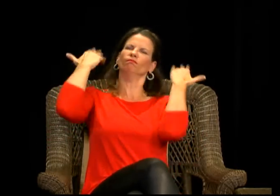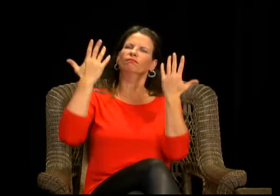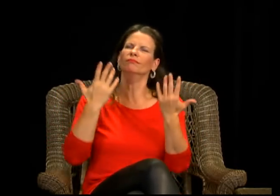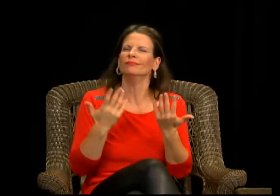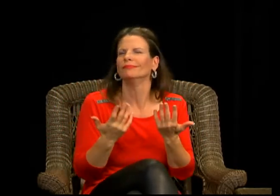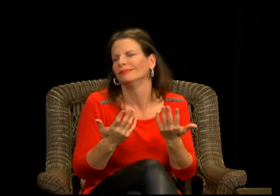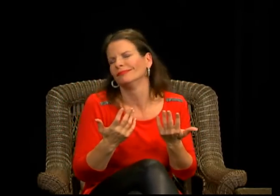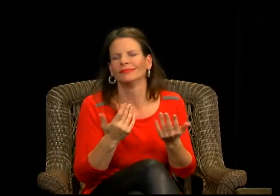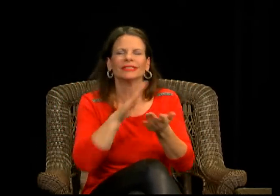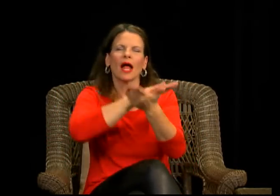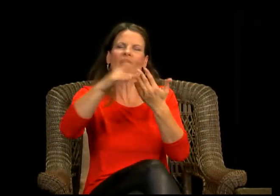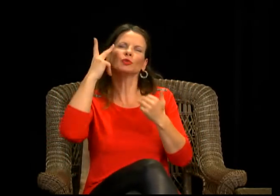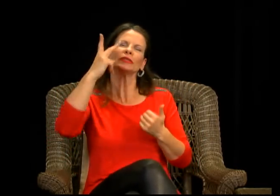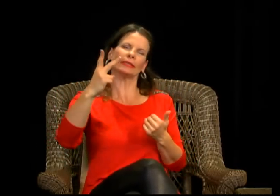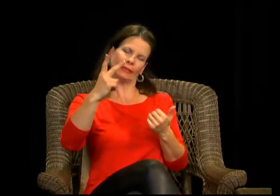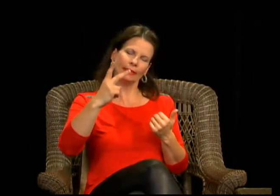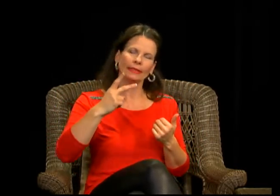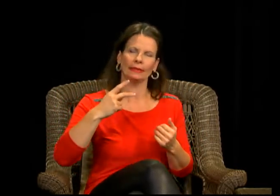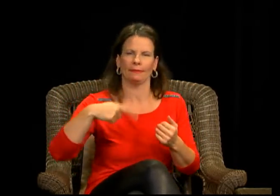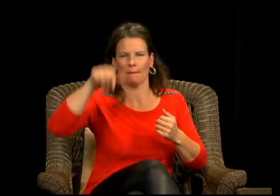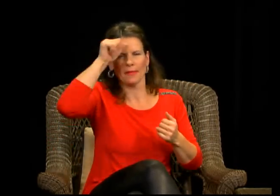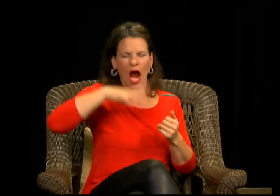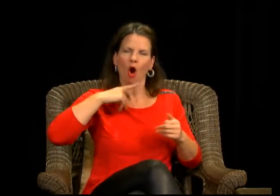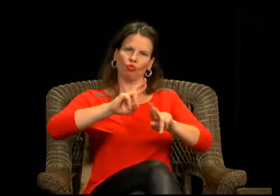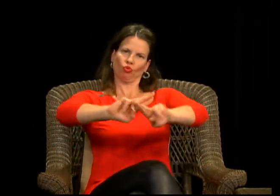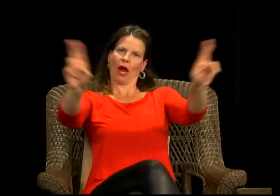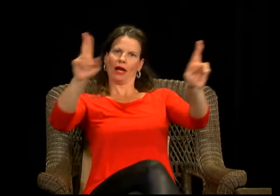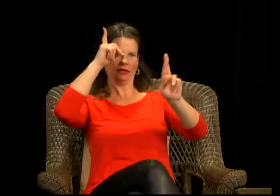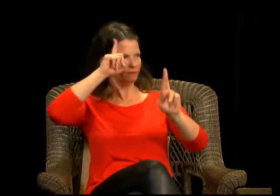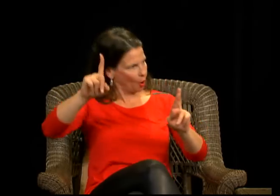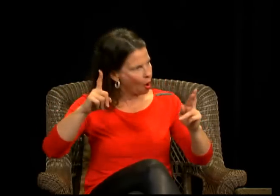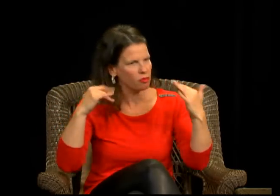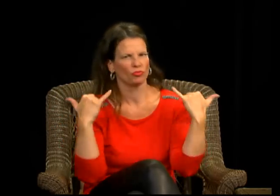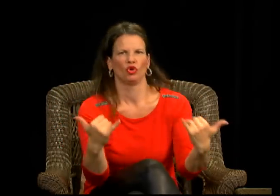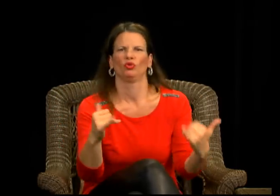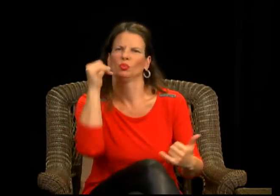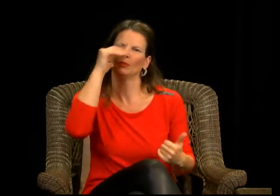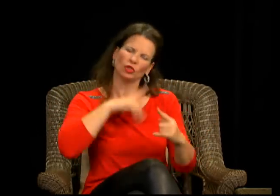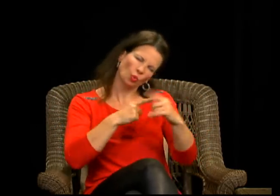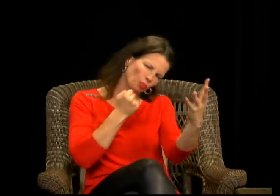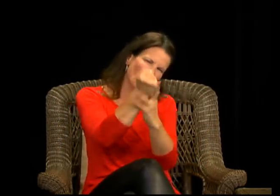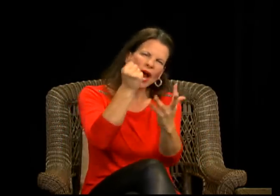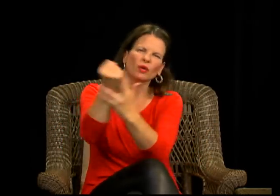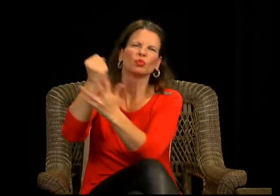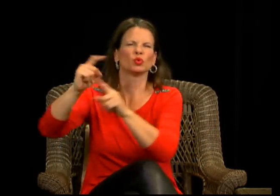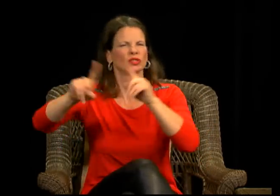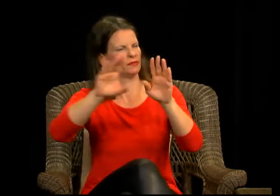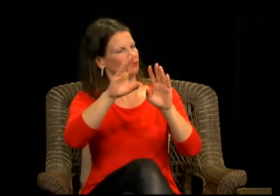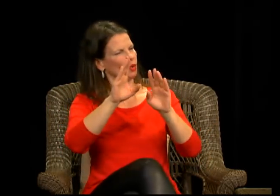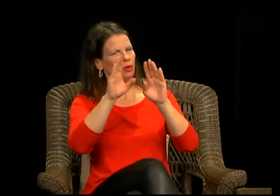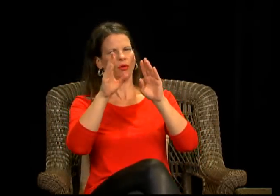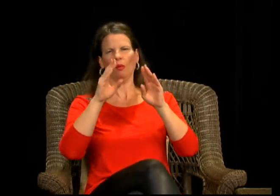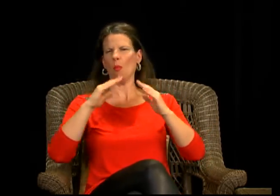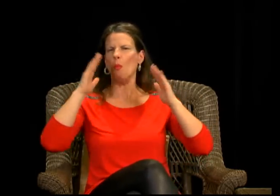to see that she was able to break through in the field that is